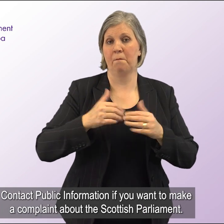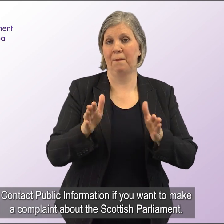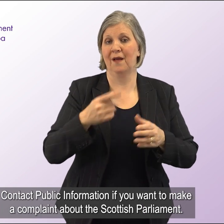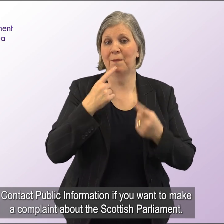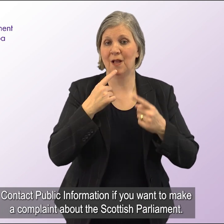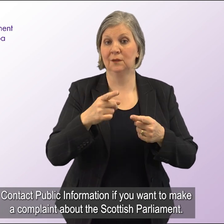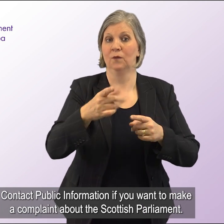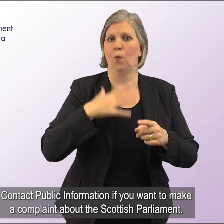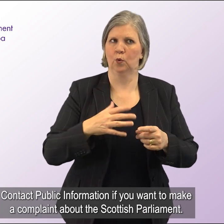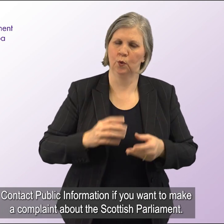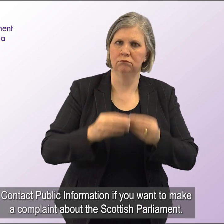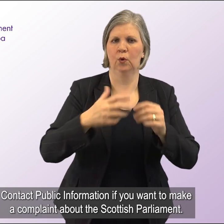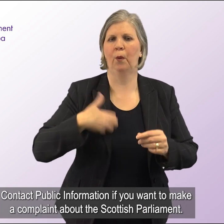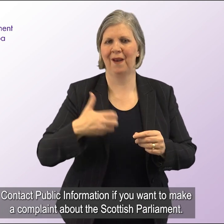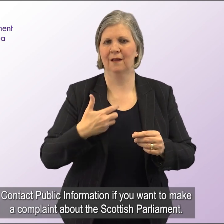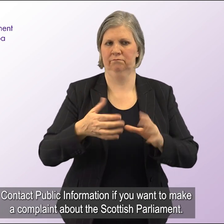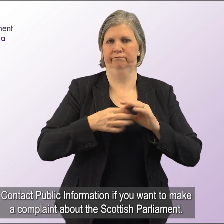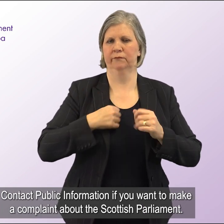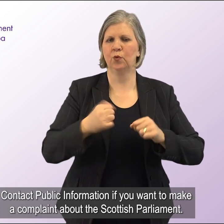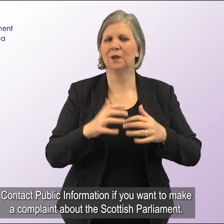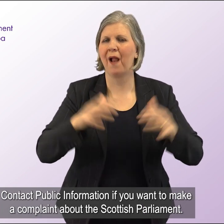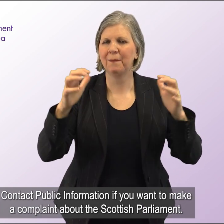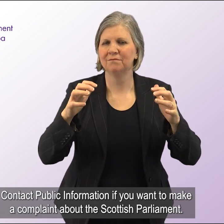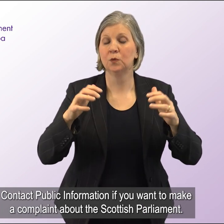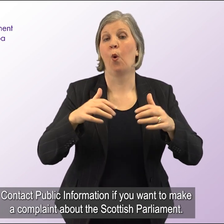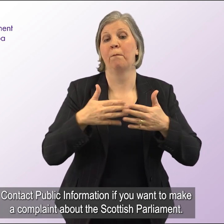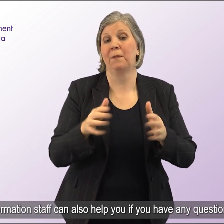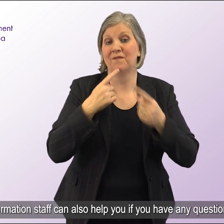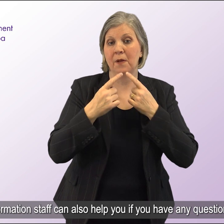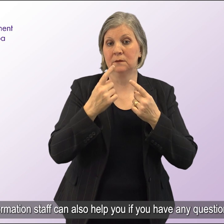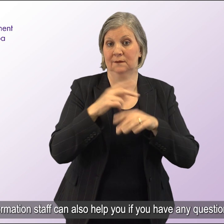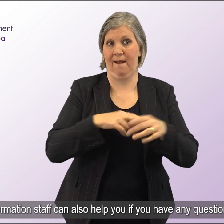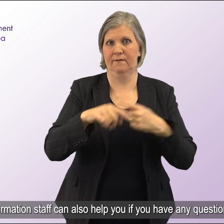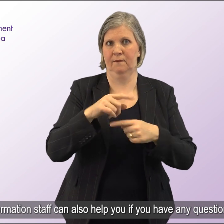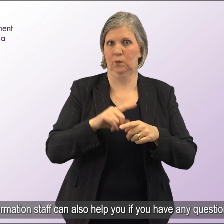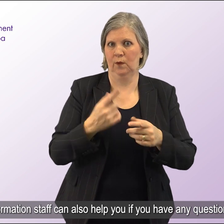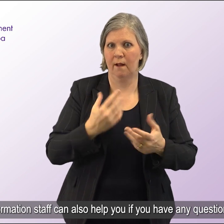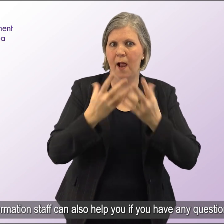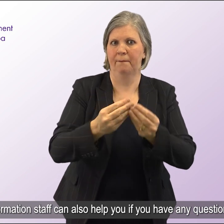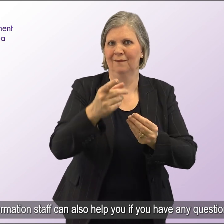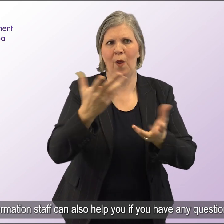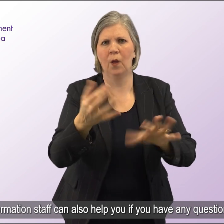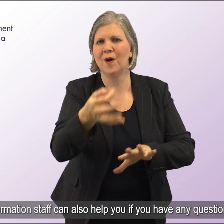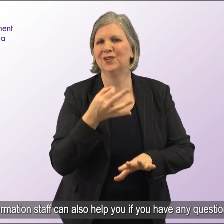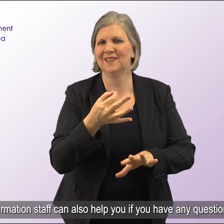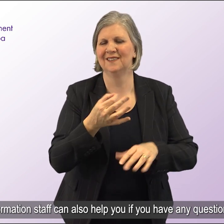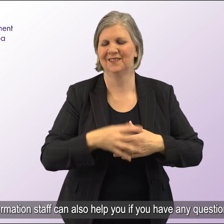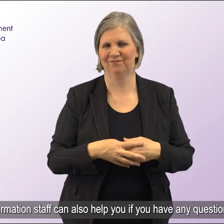Contact public information if you want to make a complaint about the Scottish Parliament. Public information staff can also help you